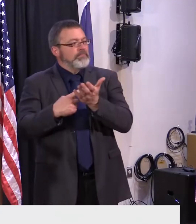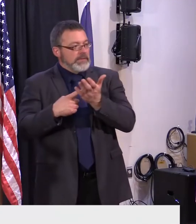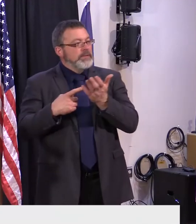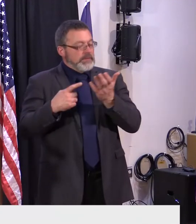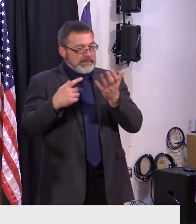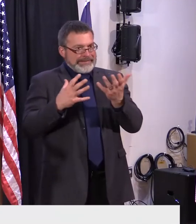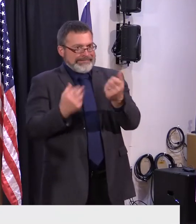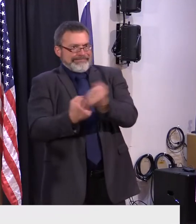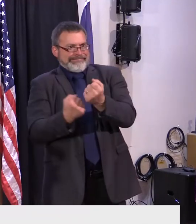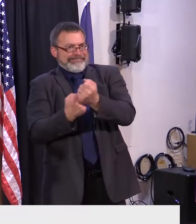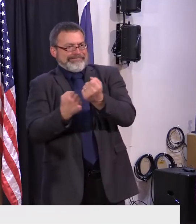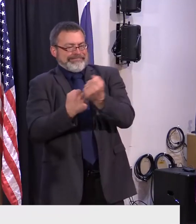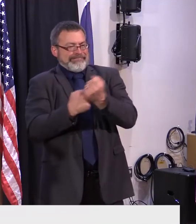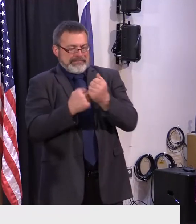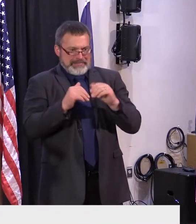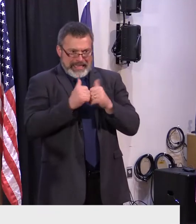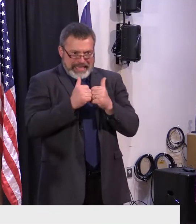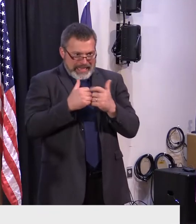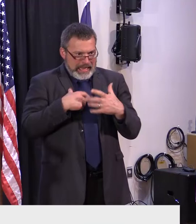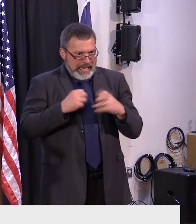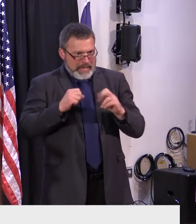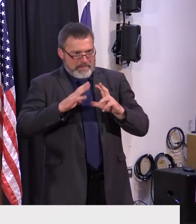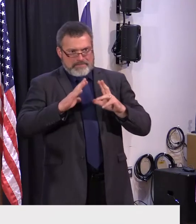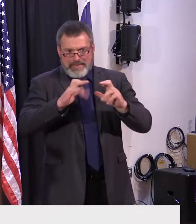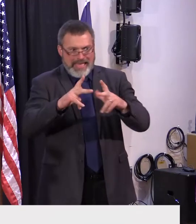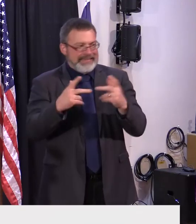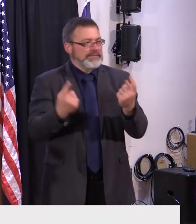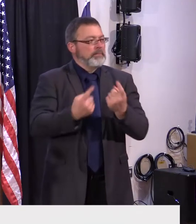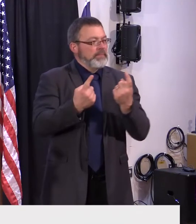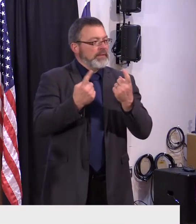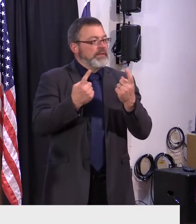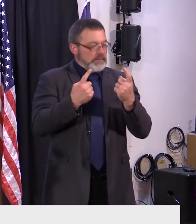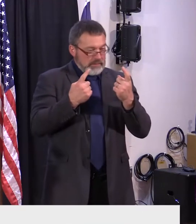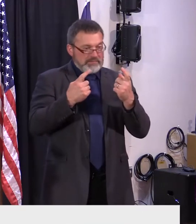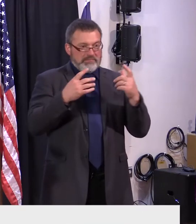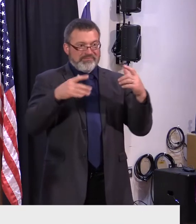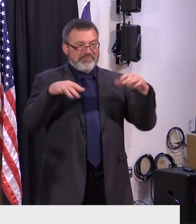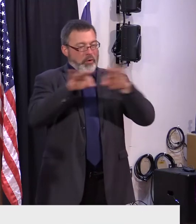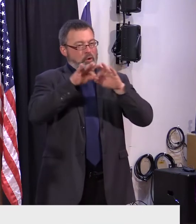so um having that line of communication open i think is